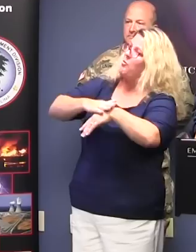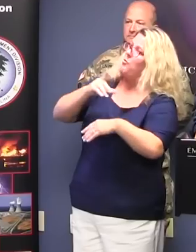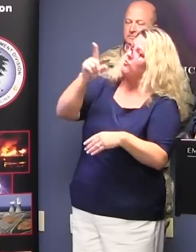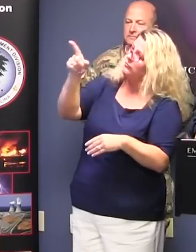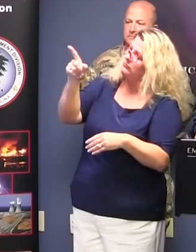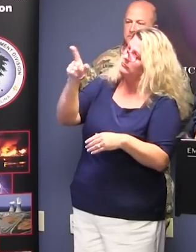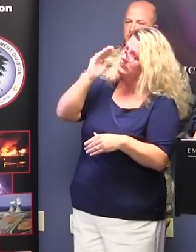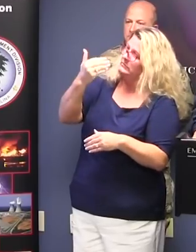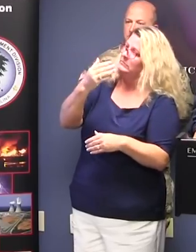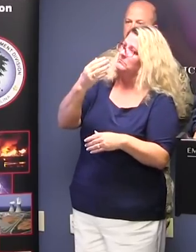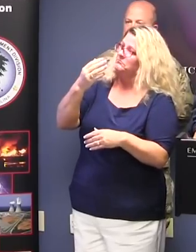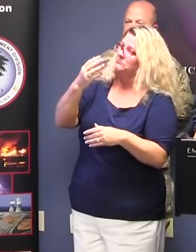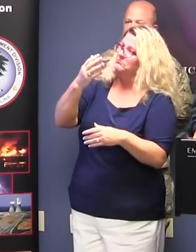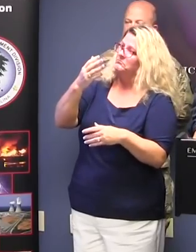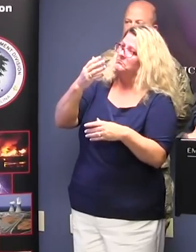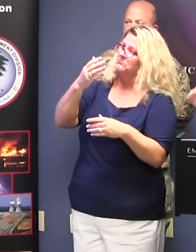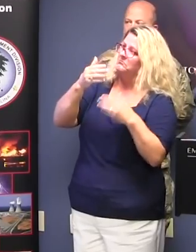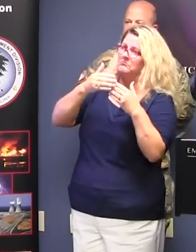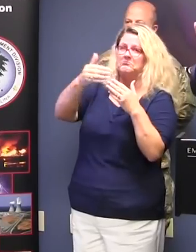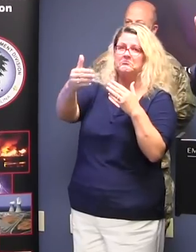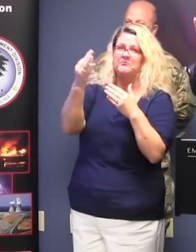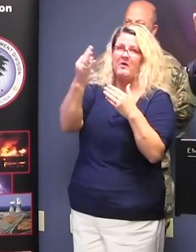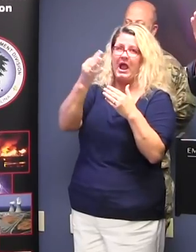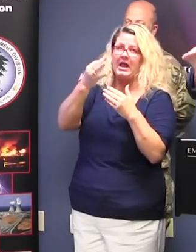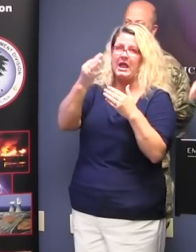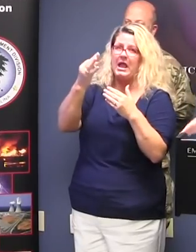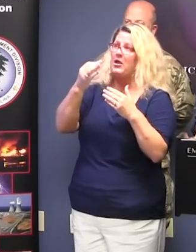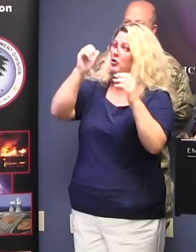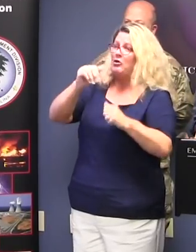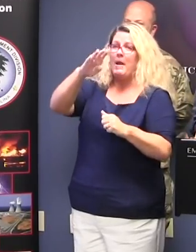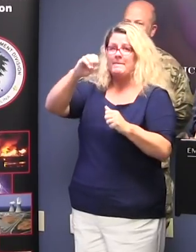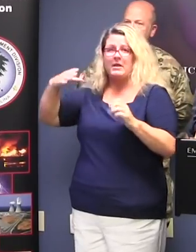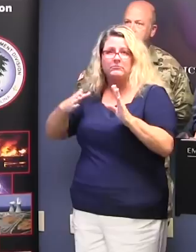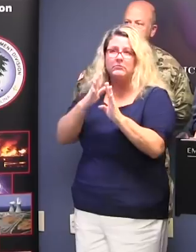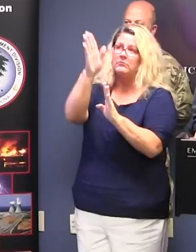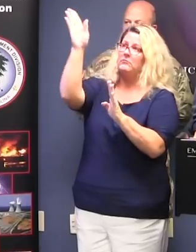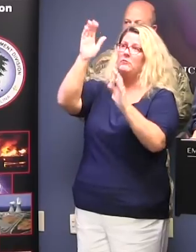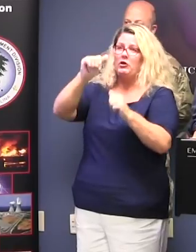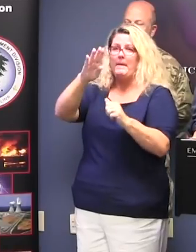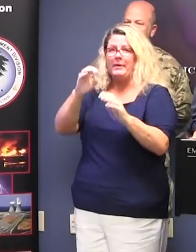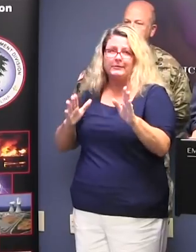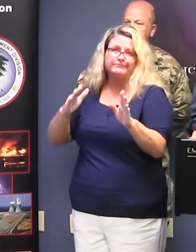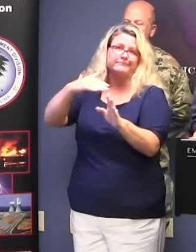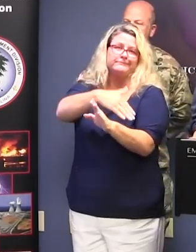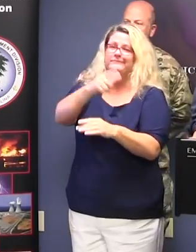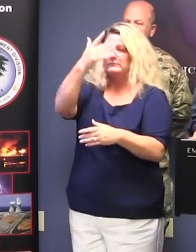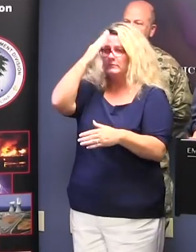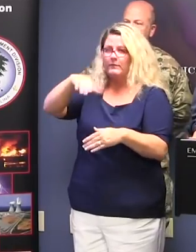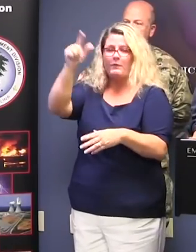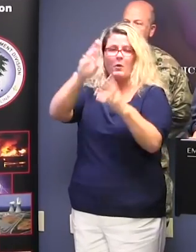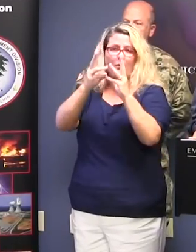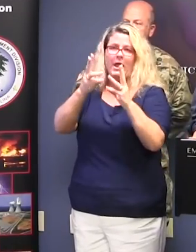now, as near as we can forecast. It may change. It may go farther north. It could go farther south. As you know, the atmospheric